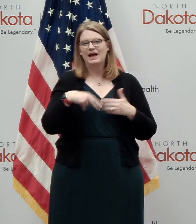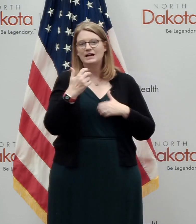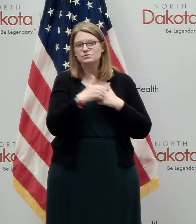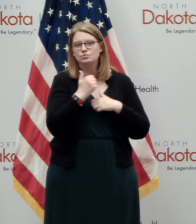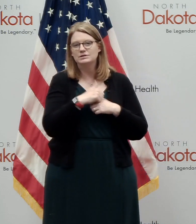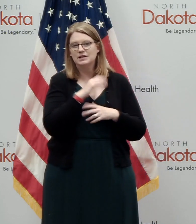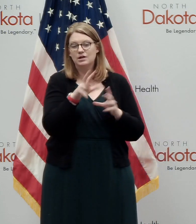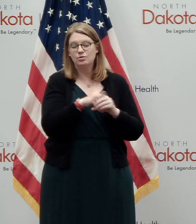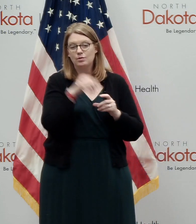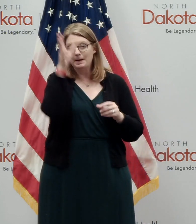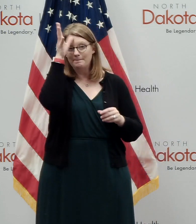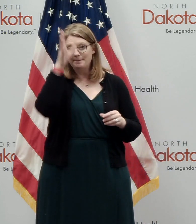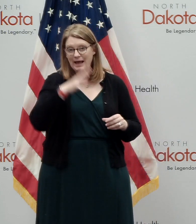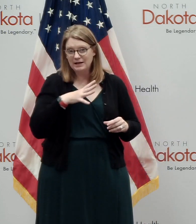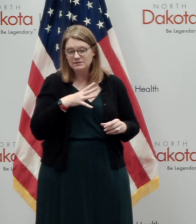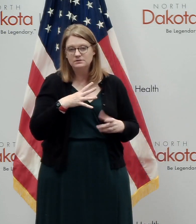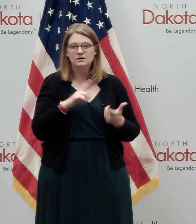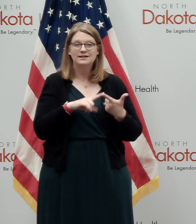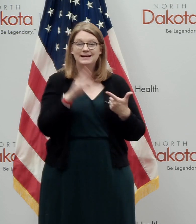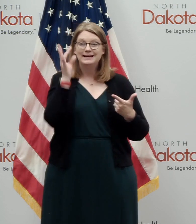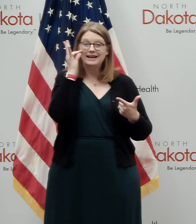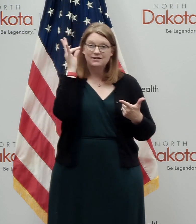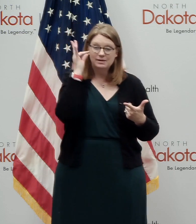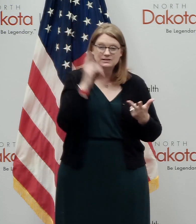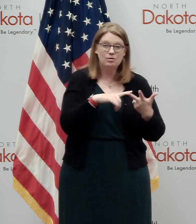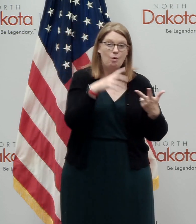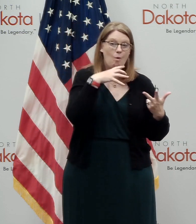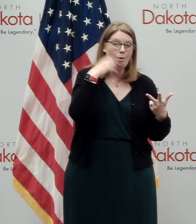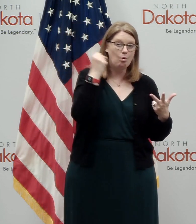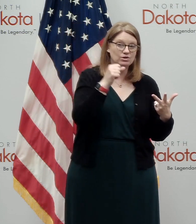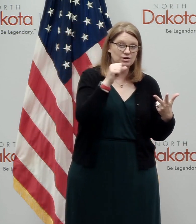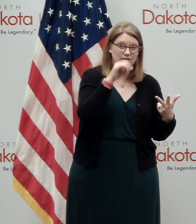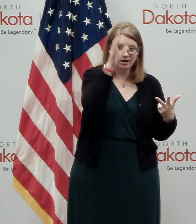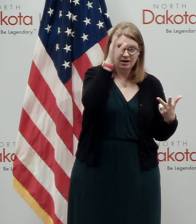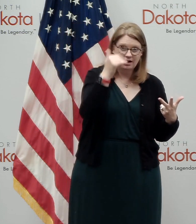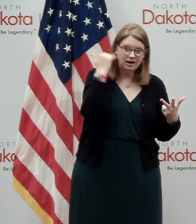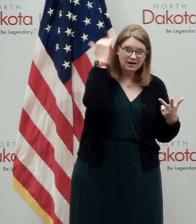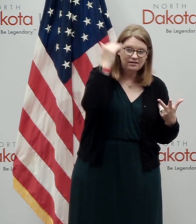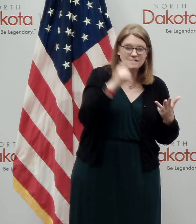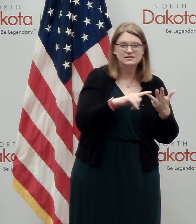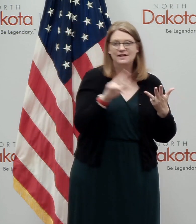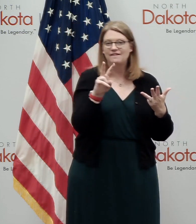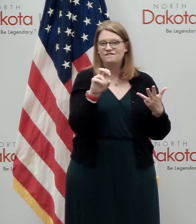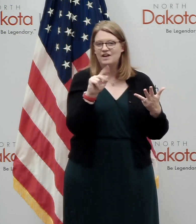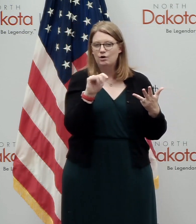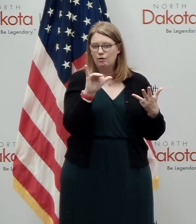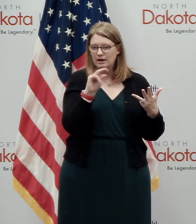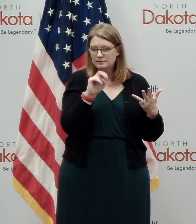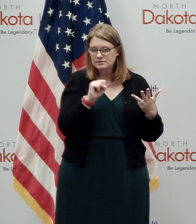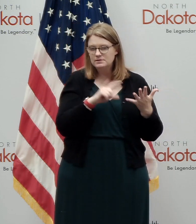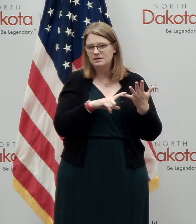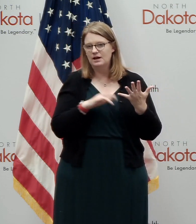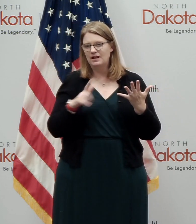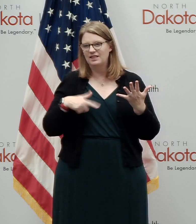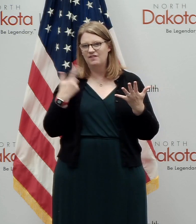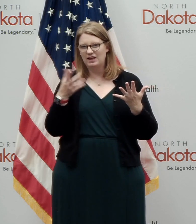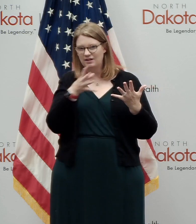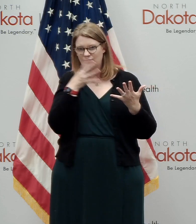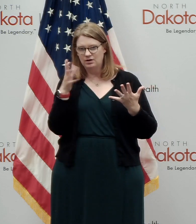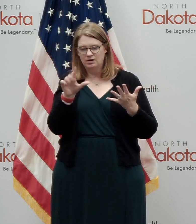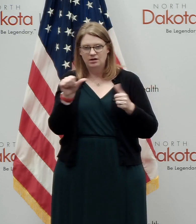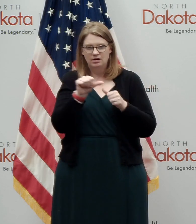include males, Native Americans, older adults, veterans, those living in rural areas, and LGBTQ